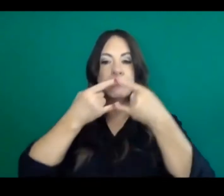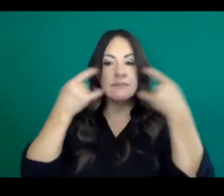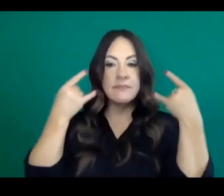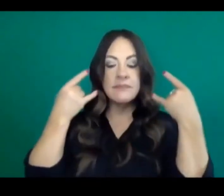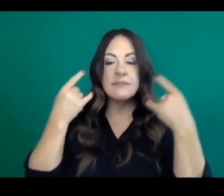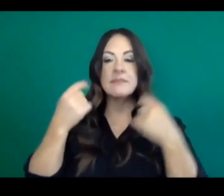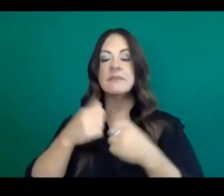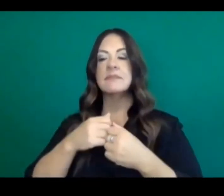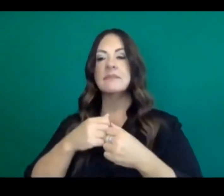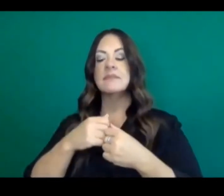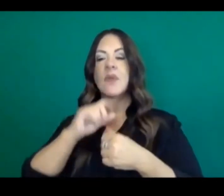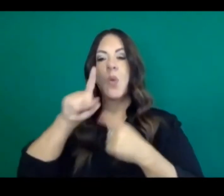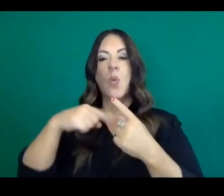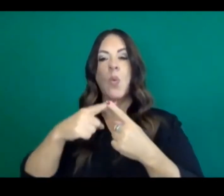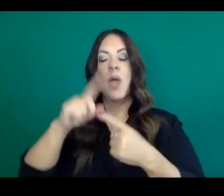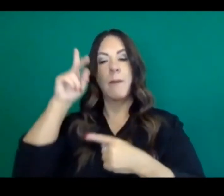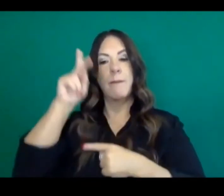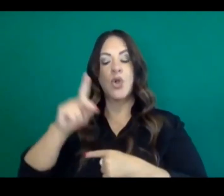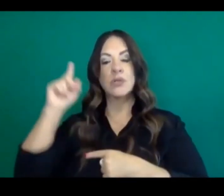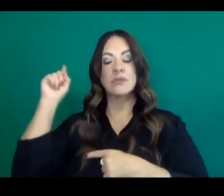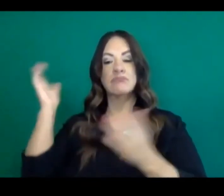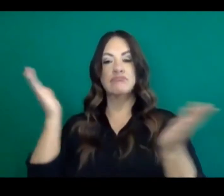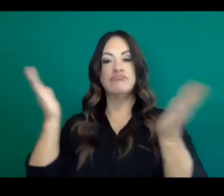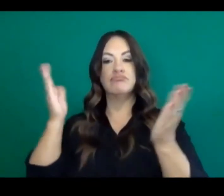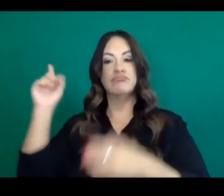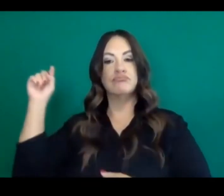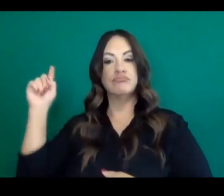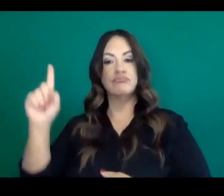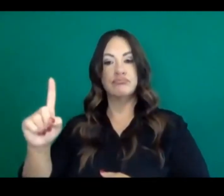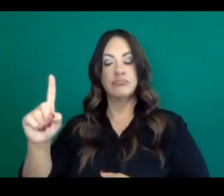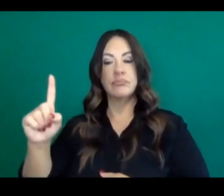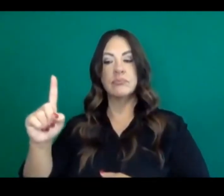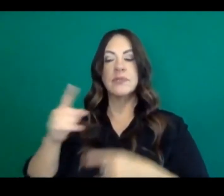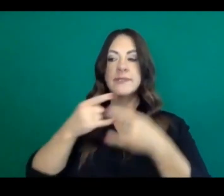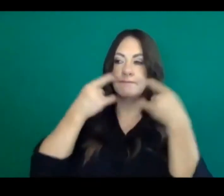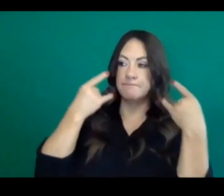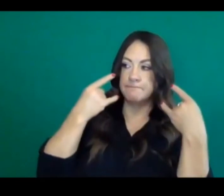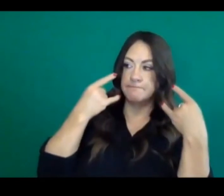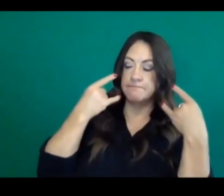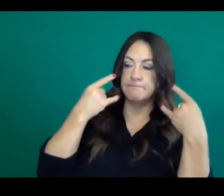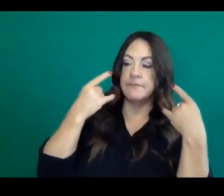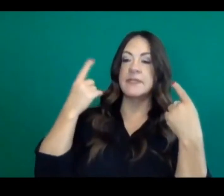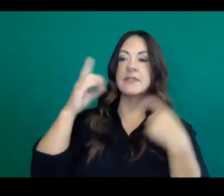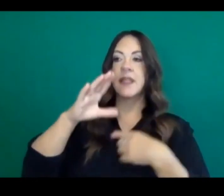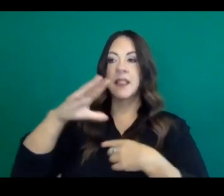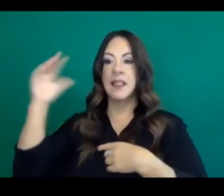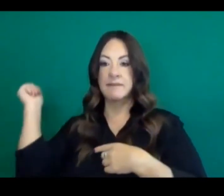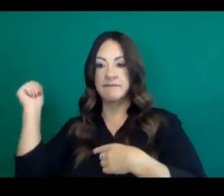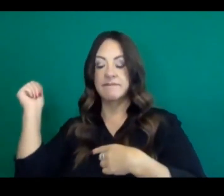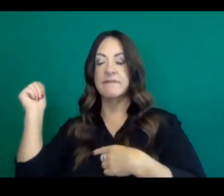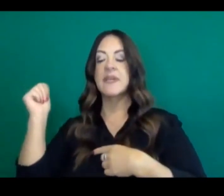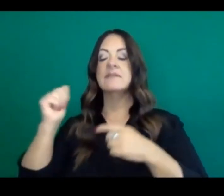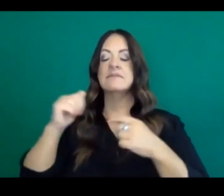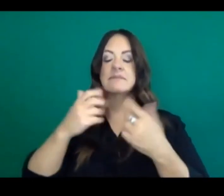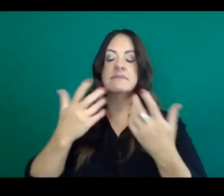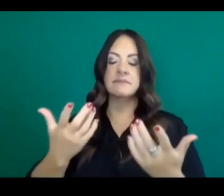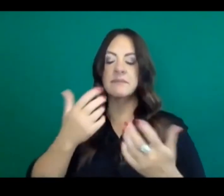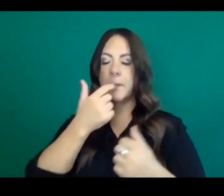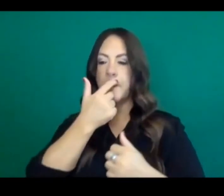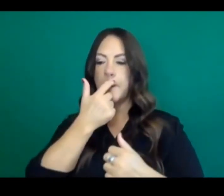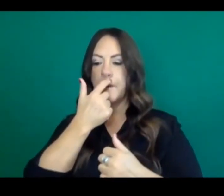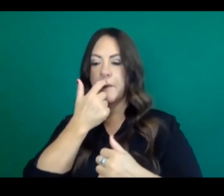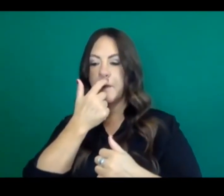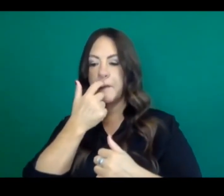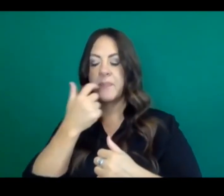your server comes to the table, support each other by really choosing a different pile than we did in the earlier